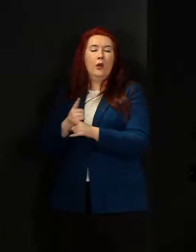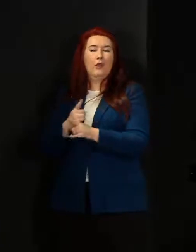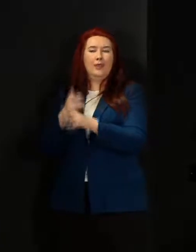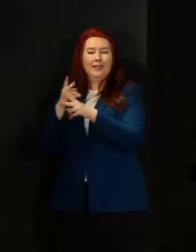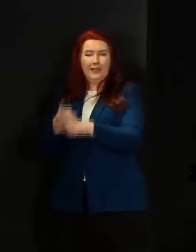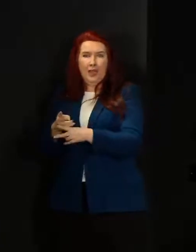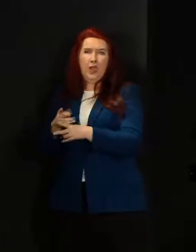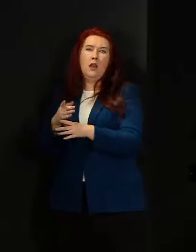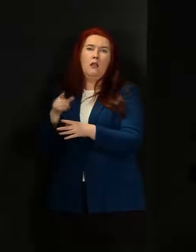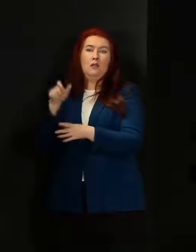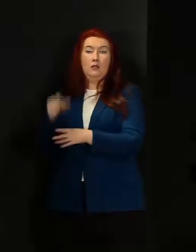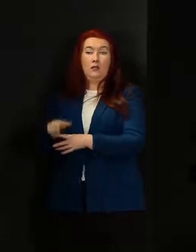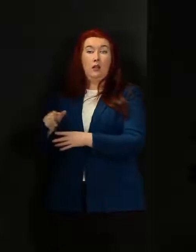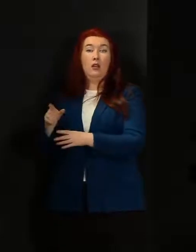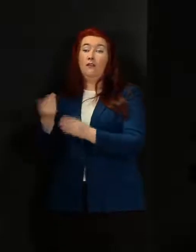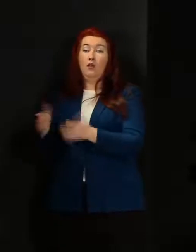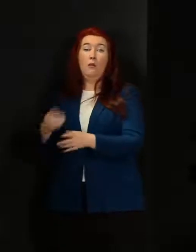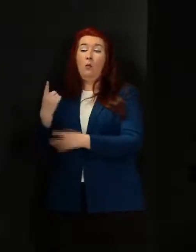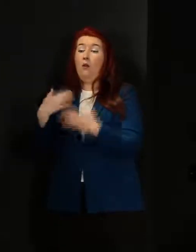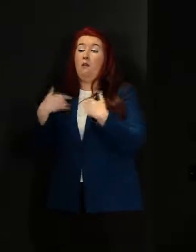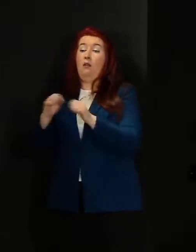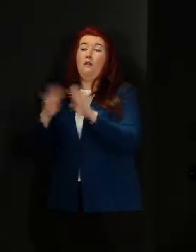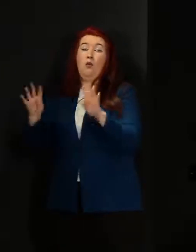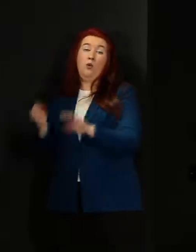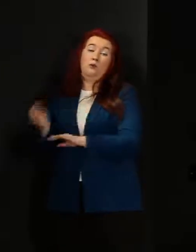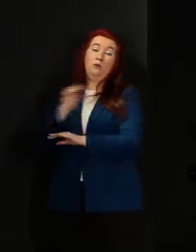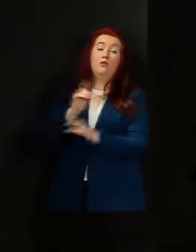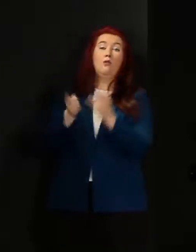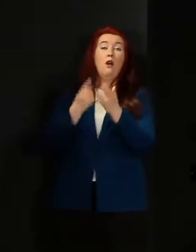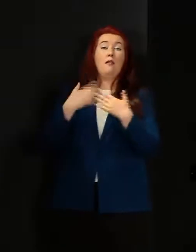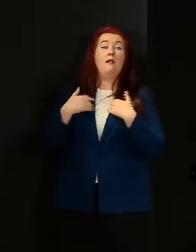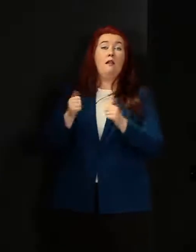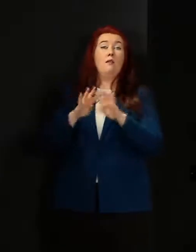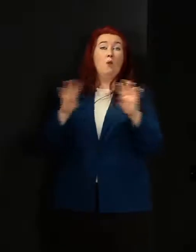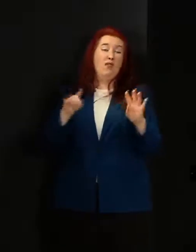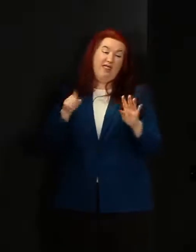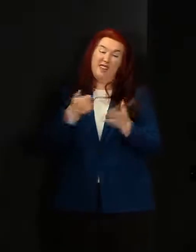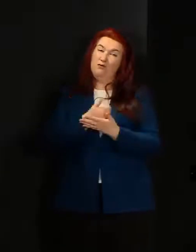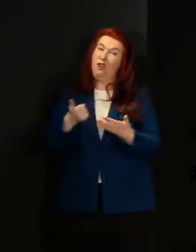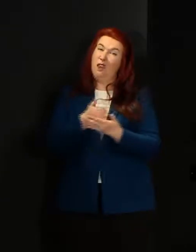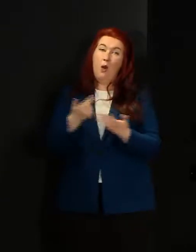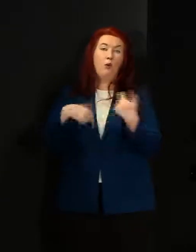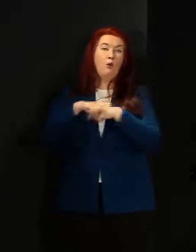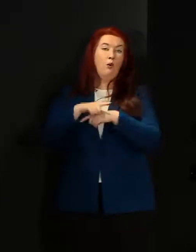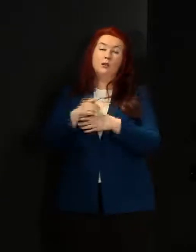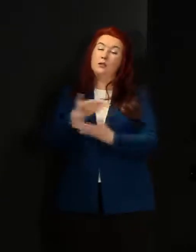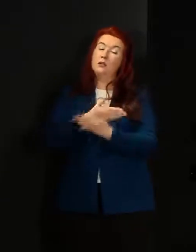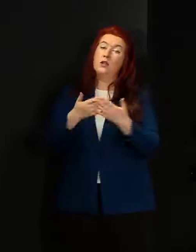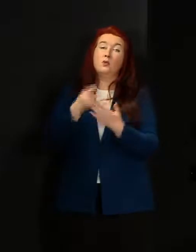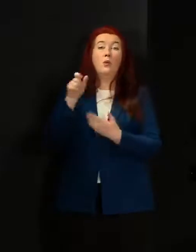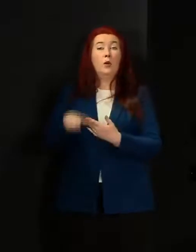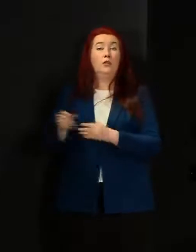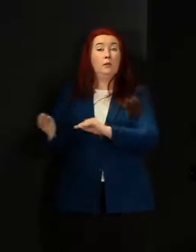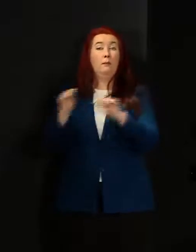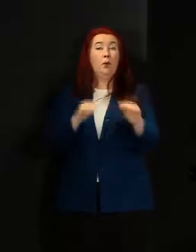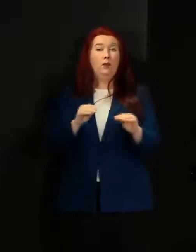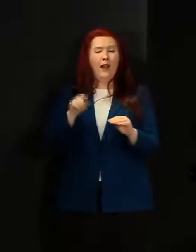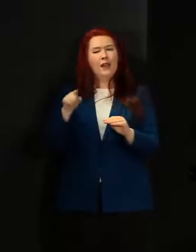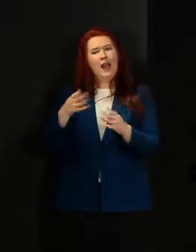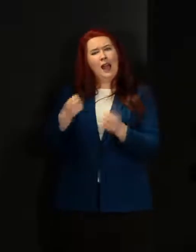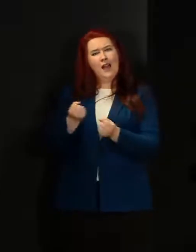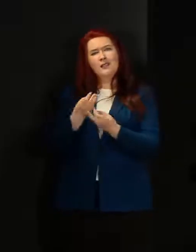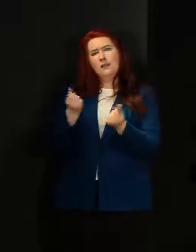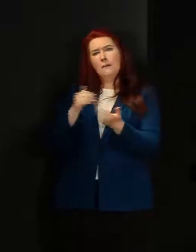health boards quite routinely, in fact, across Scotland's National Health Service, like we always do, and there was a contact tracing